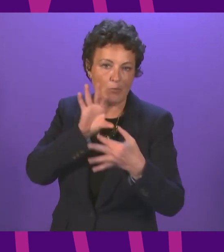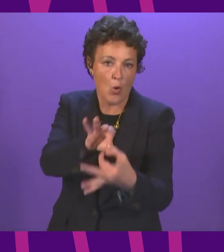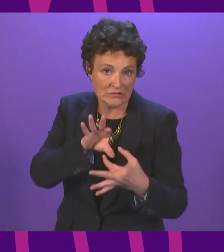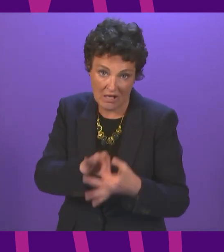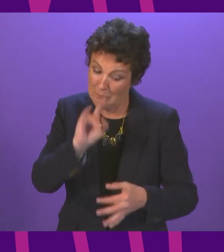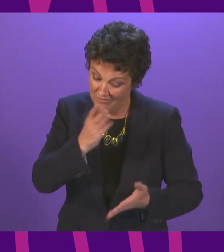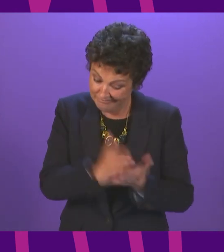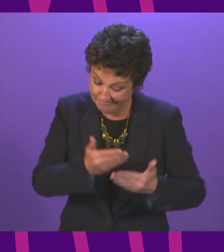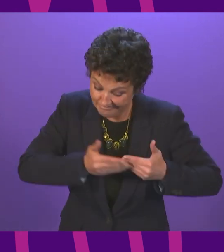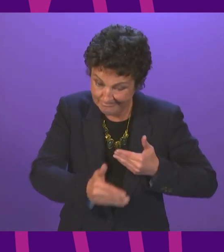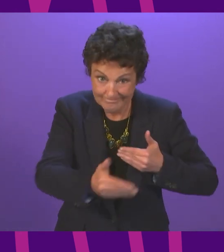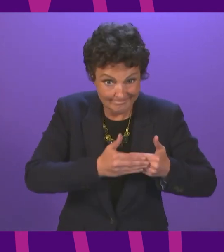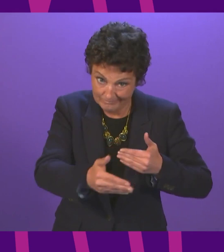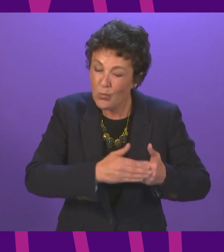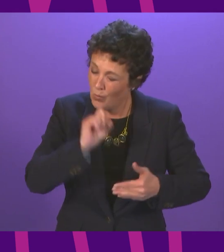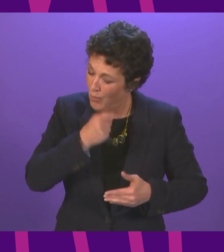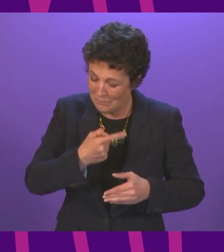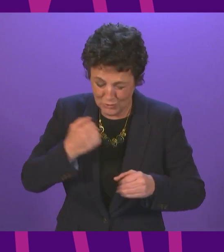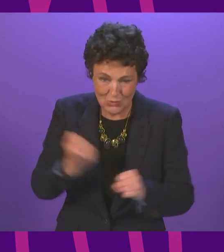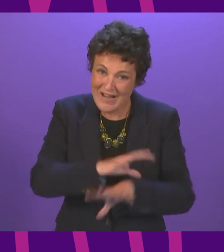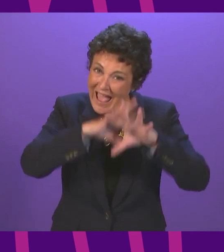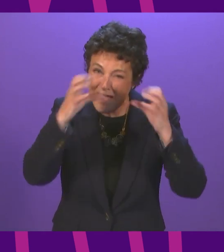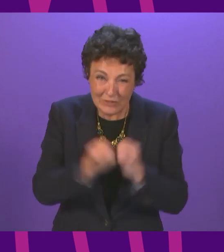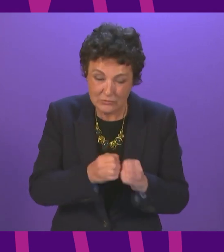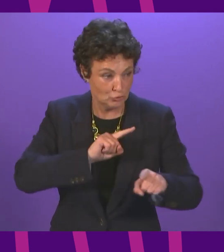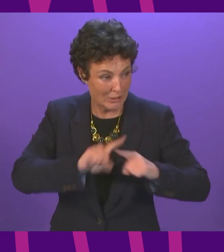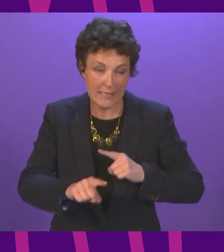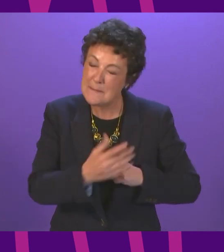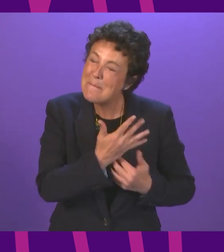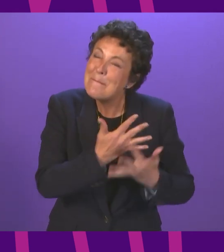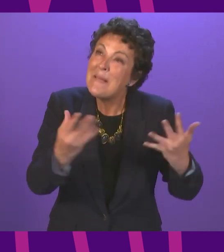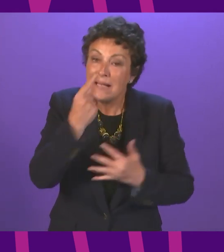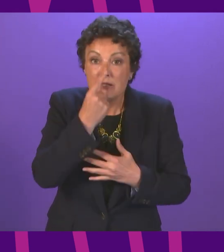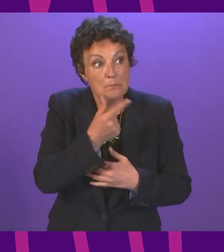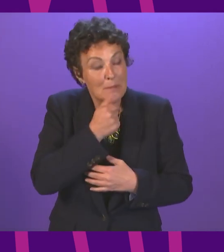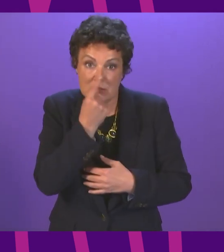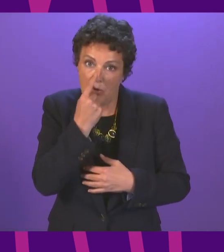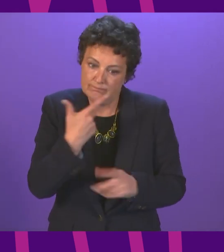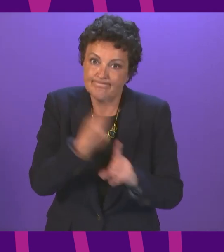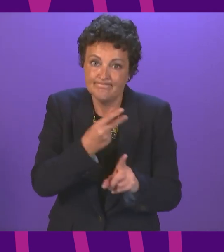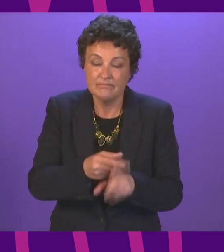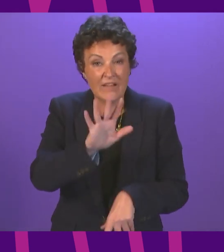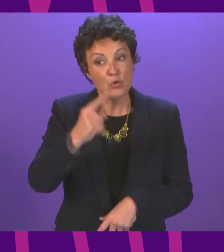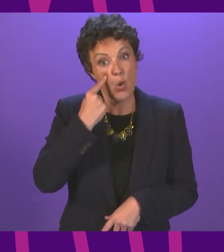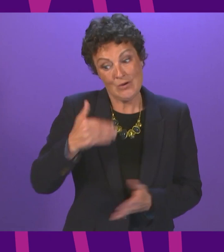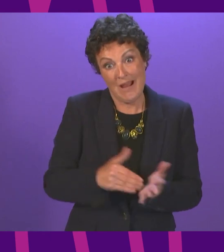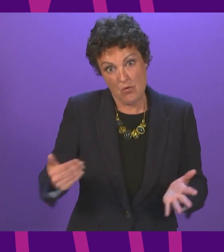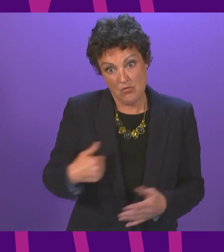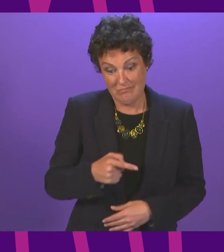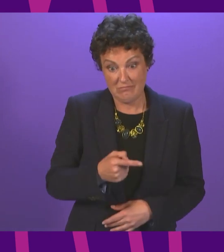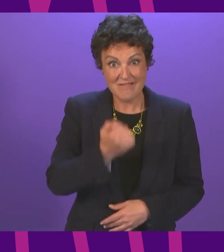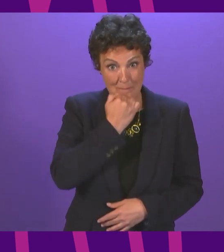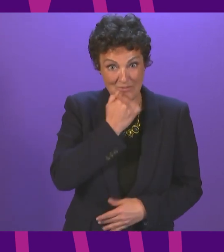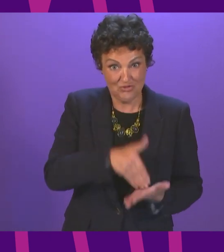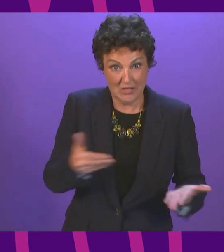as many people vaccinated as possible. we look at, very briefly, presiding officer, case numbers right now, one of the